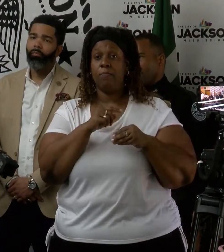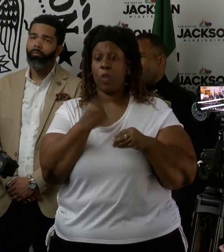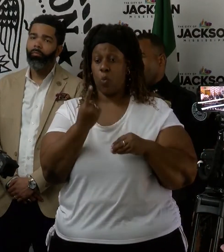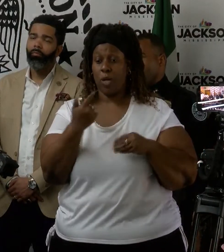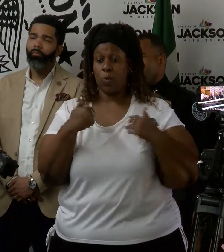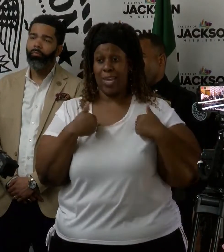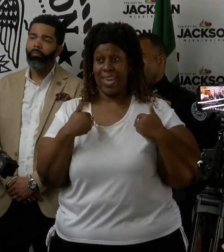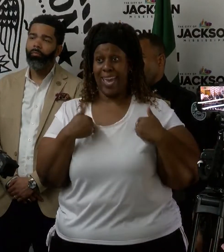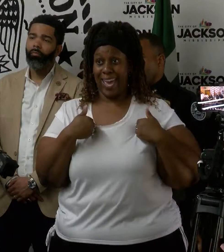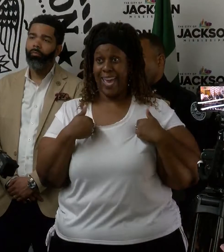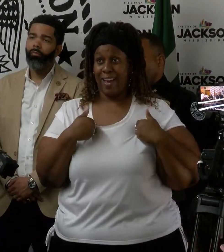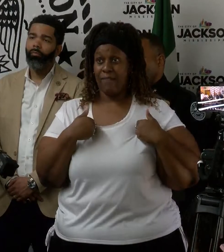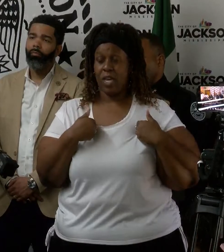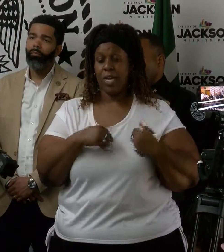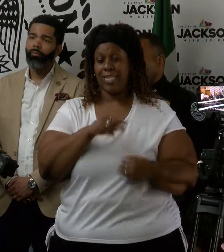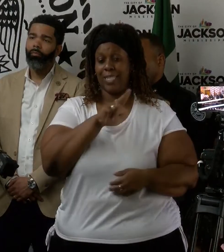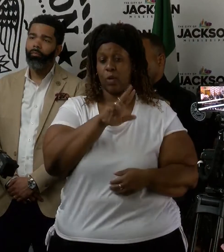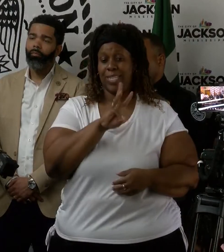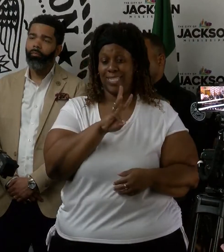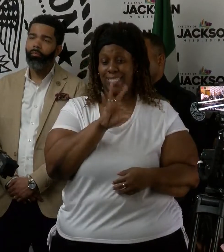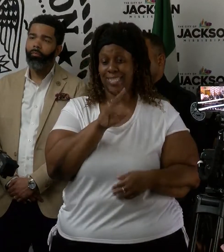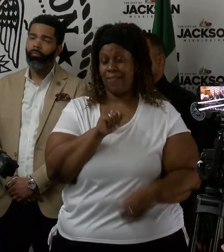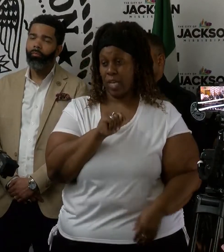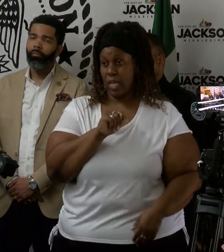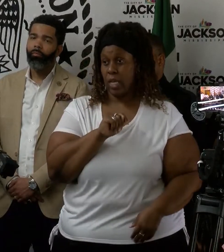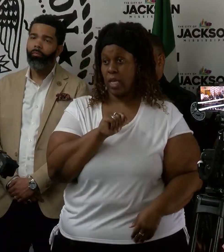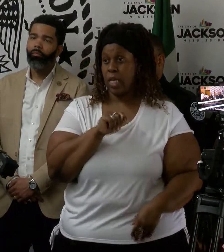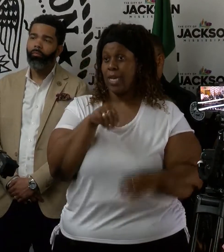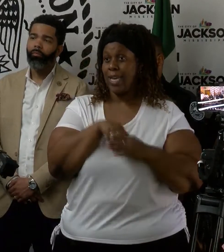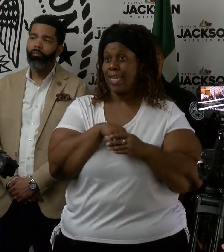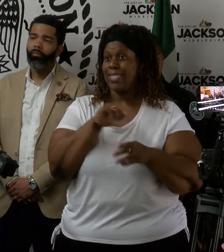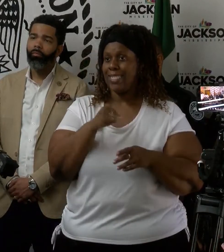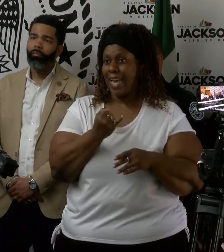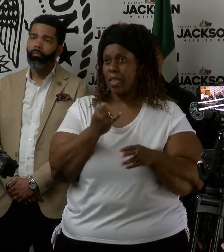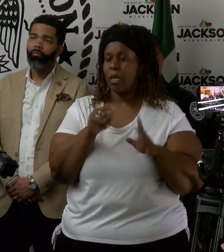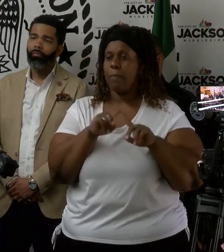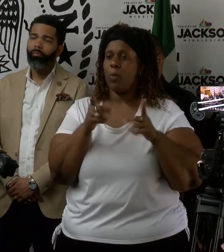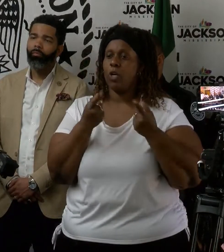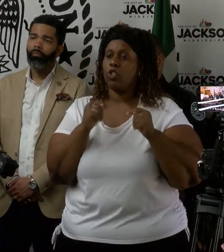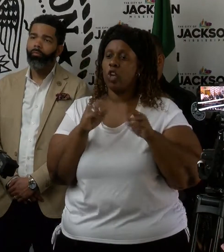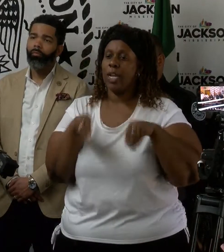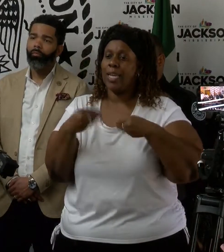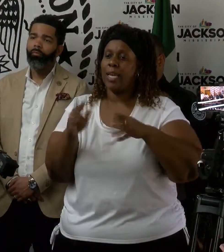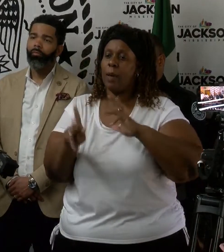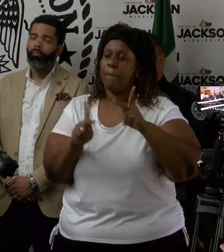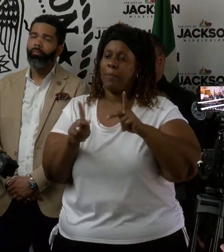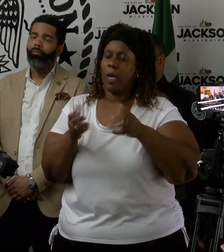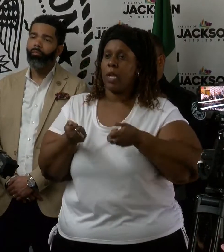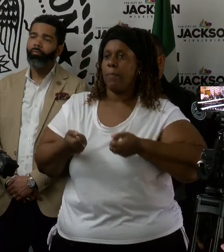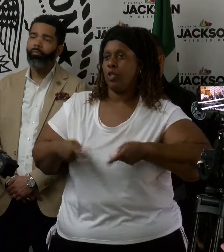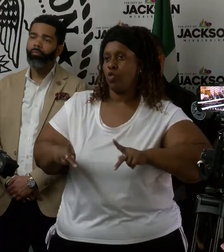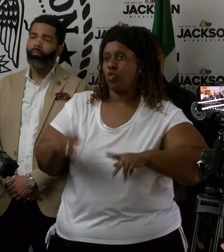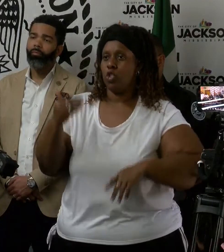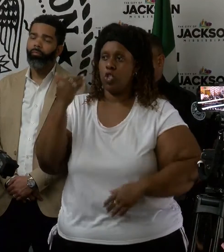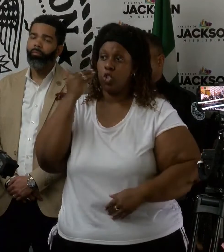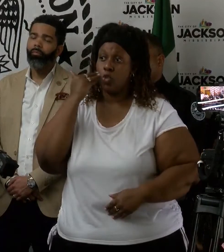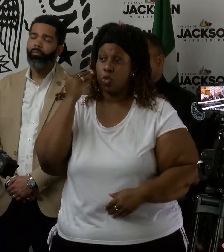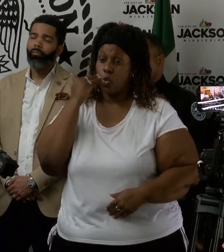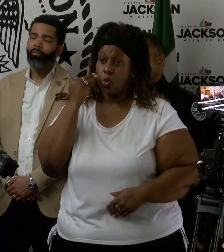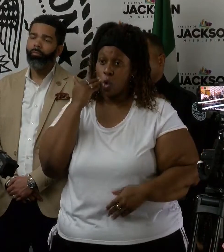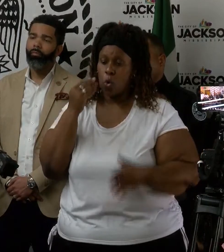we've got the forecast in. It's 36 feet at Jackson. We're just trying to give people more of an opportunity to know